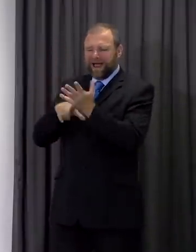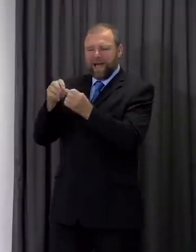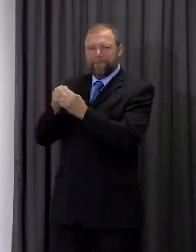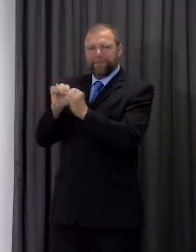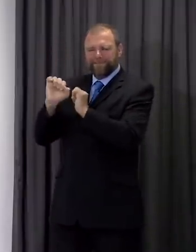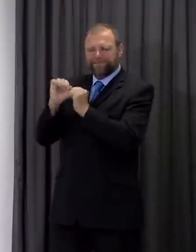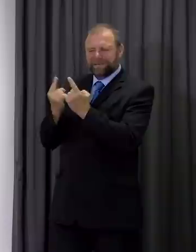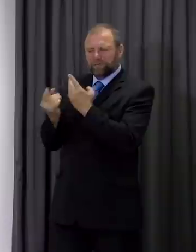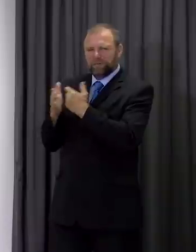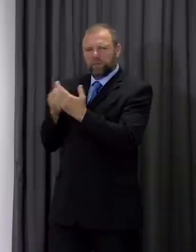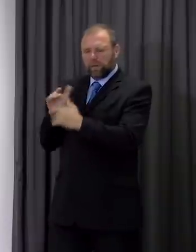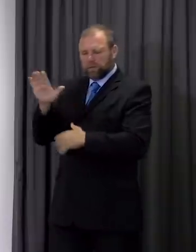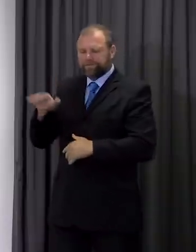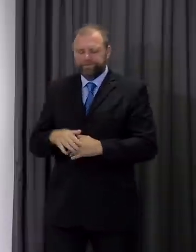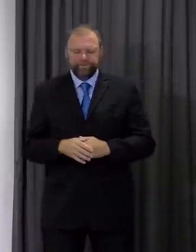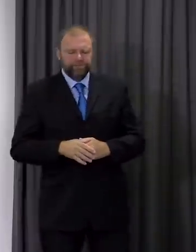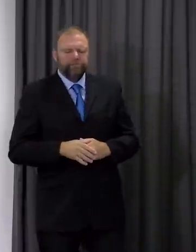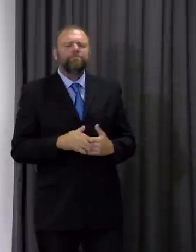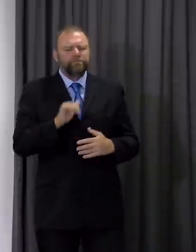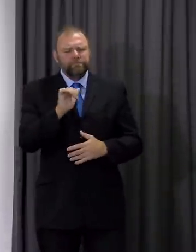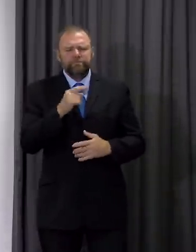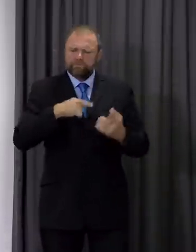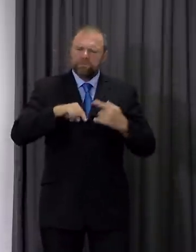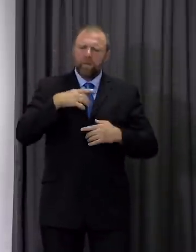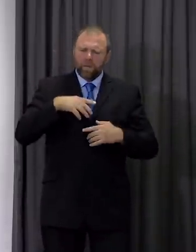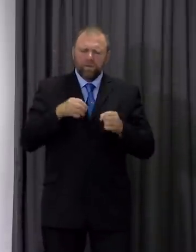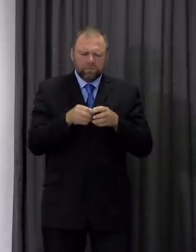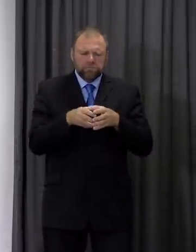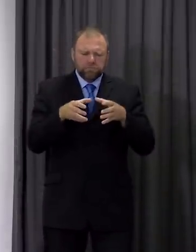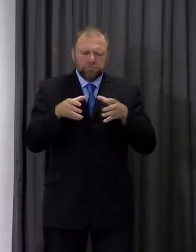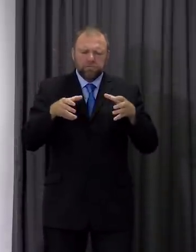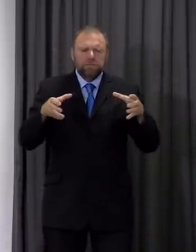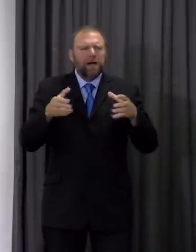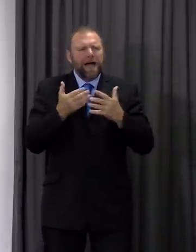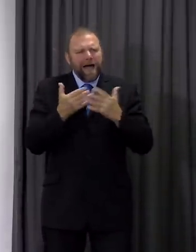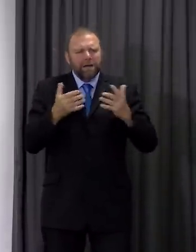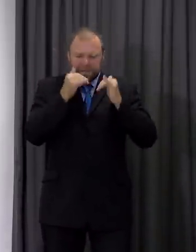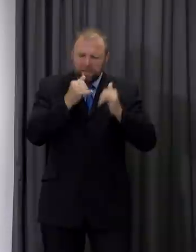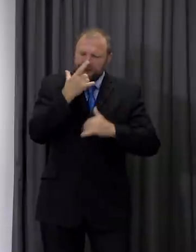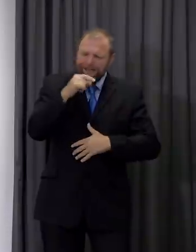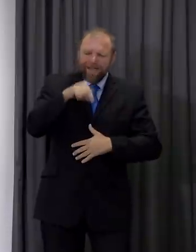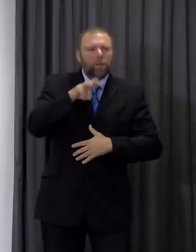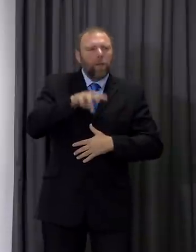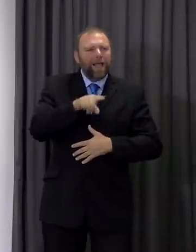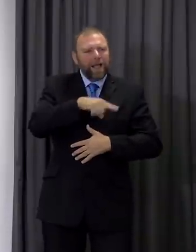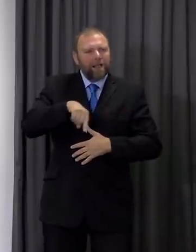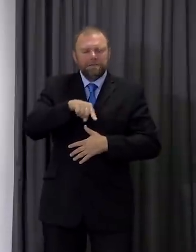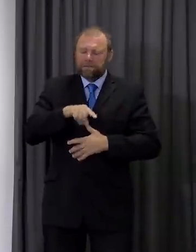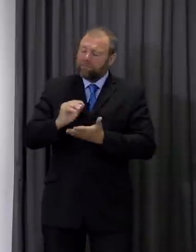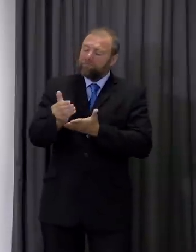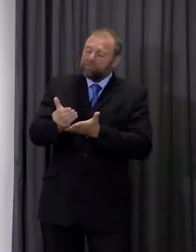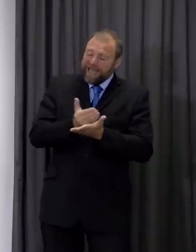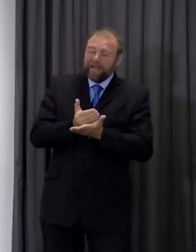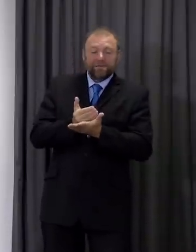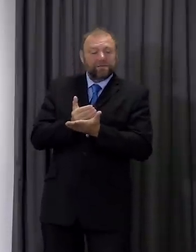build up our own Welsh testing resources to cope with the spikes and demand that we think we're going to see through autumn and winter, as well as protecting capacity if we